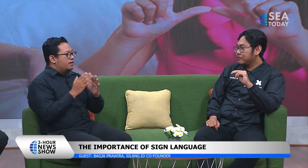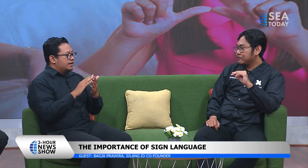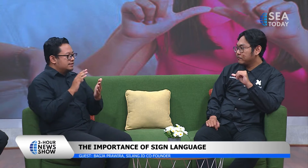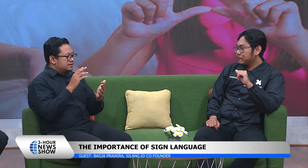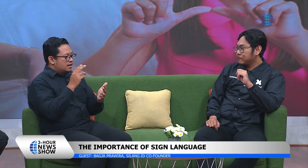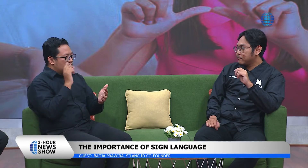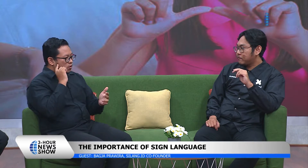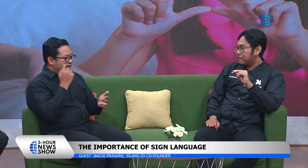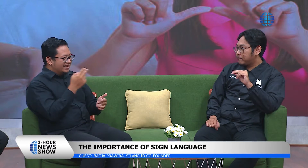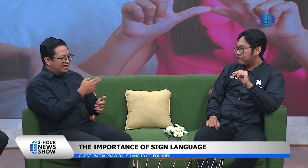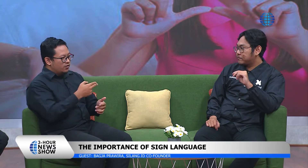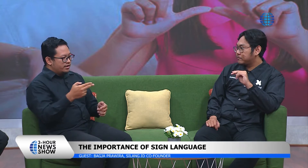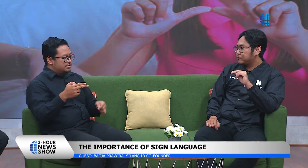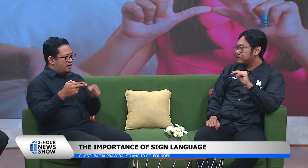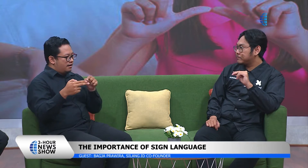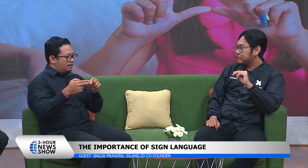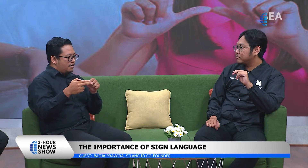not could not do sign language